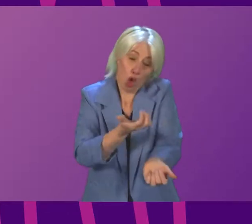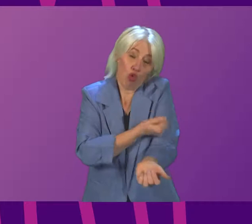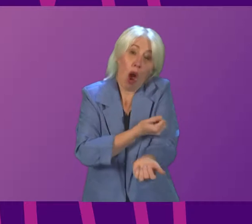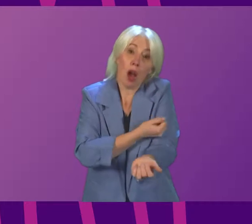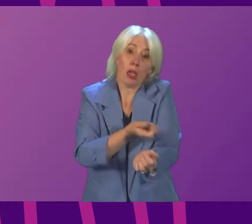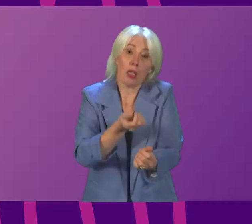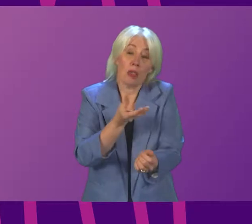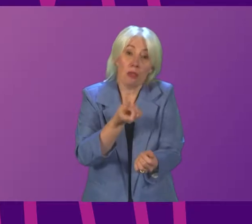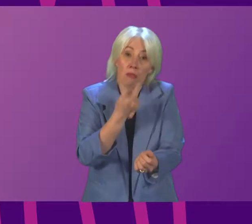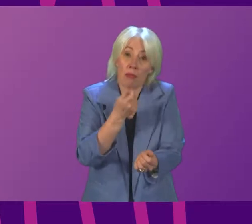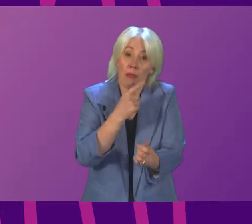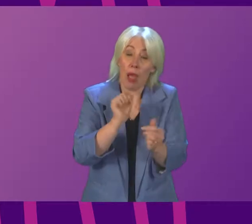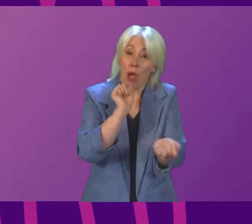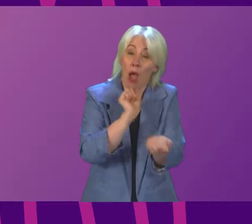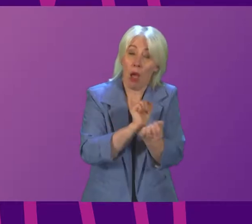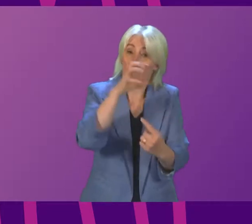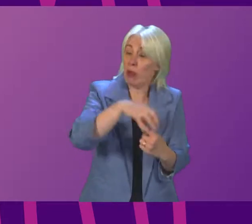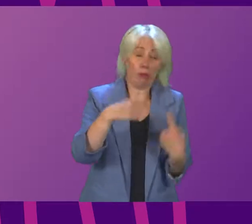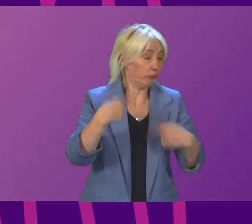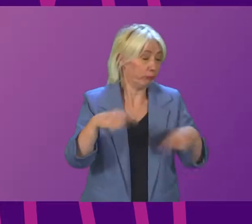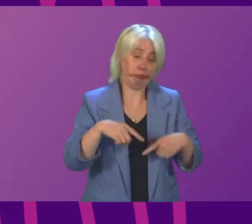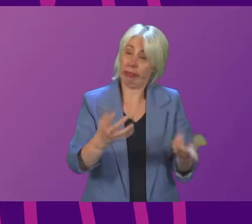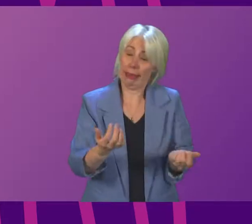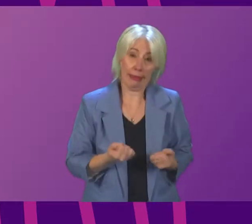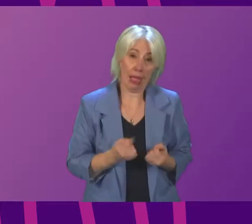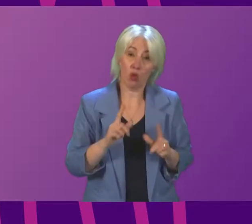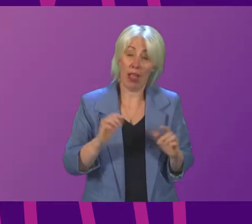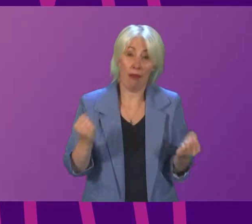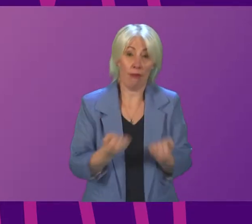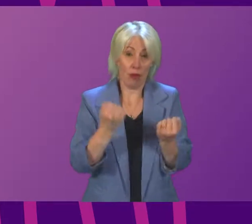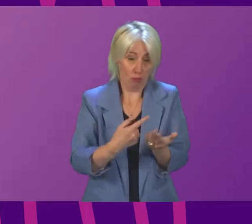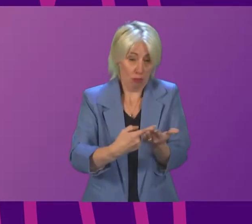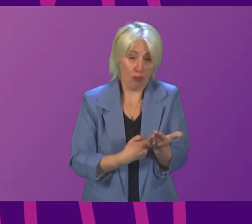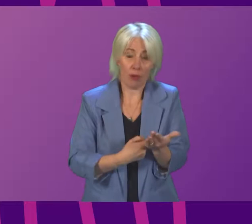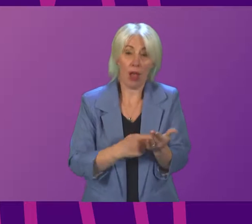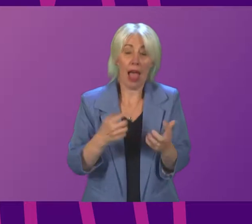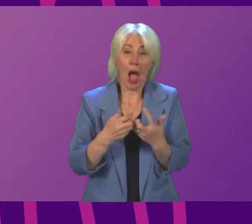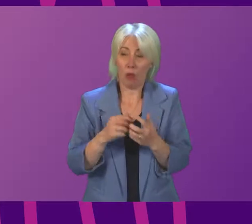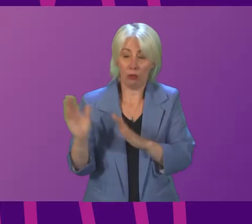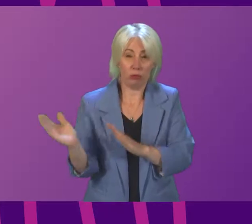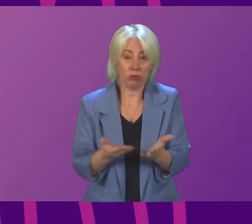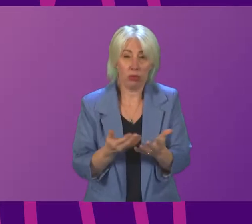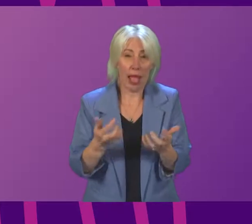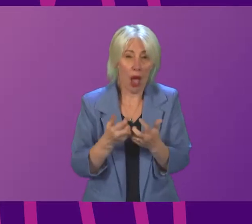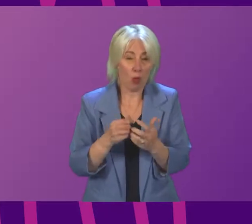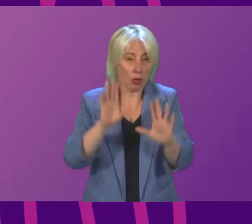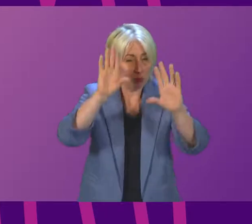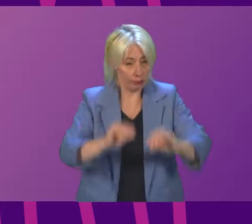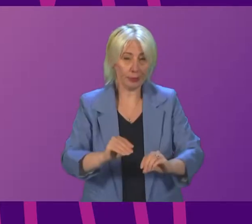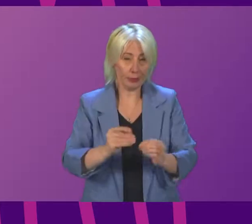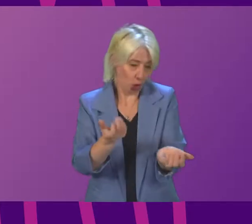and the prison service have a comprehensive range of robust security measures in place to prevent the introduction of contraband entering our prisons.